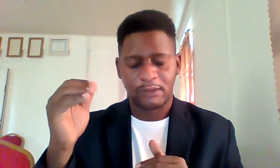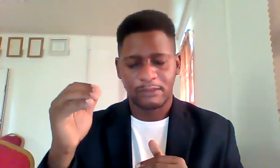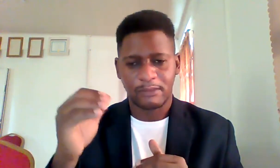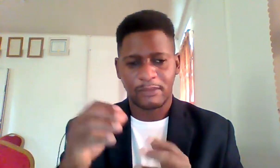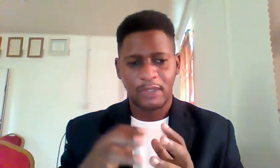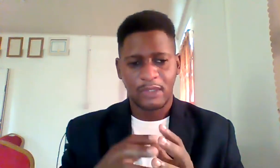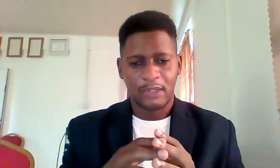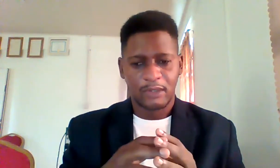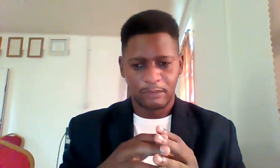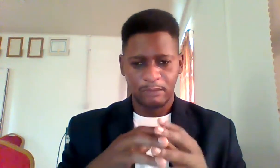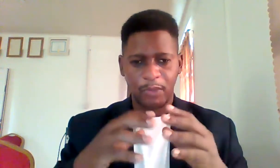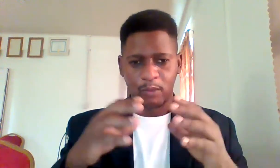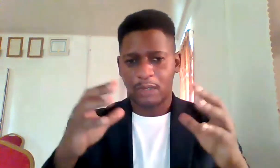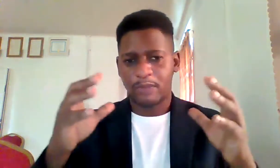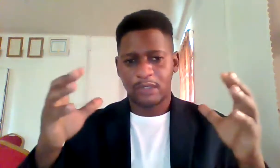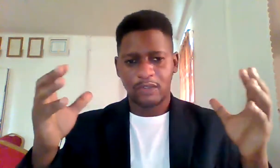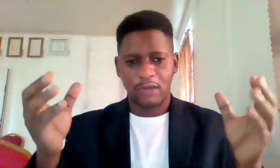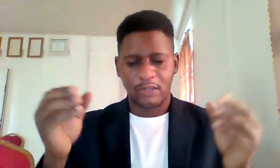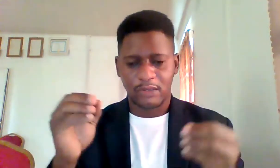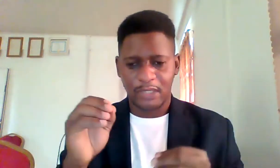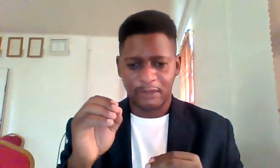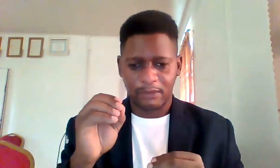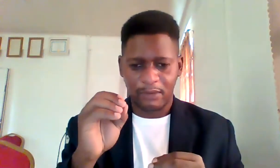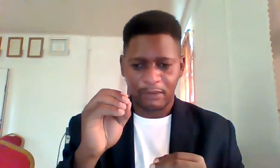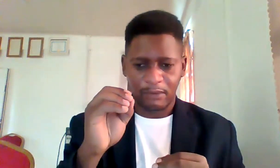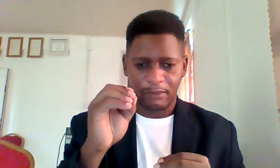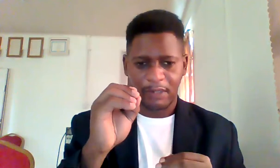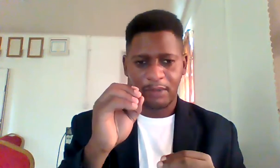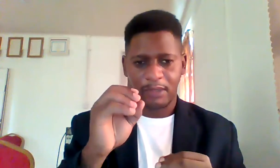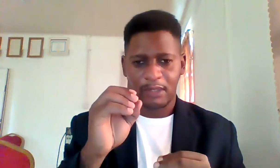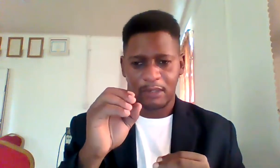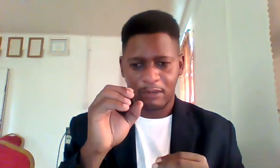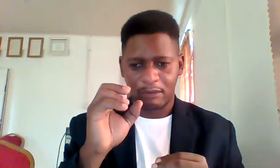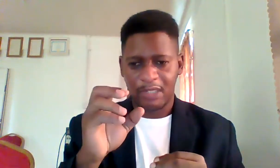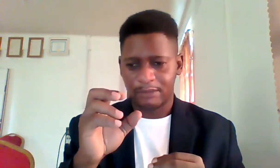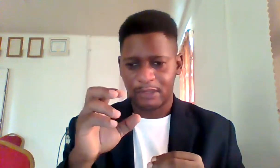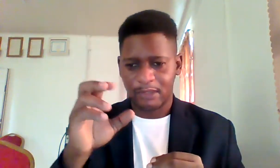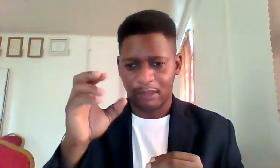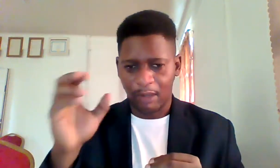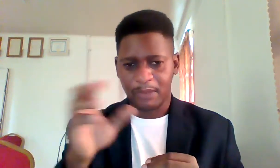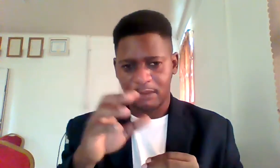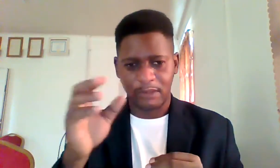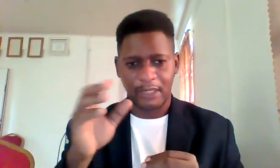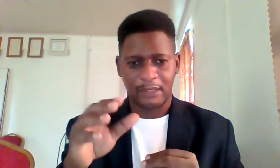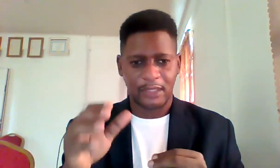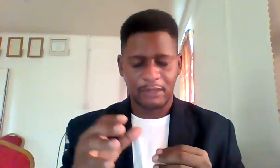the work breakdown structure is very unique relevant absolutely necessary